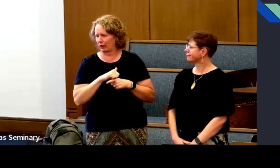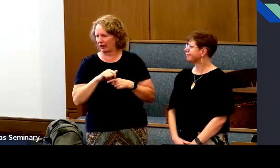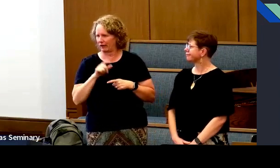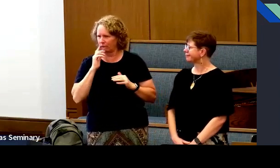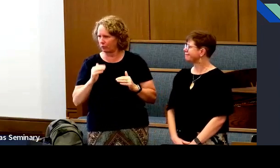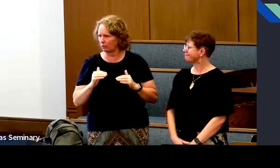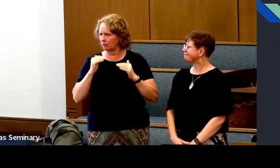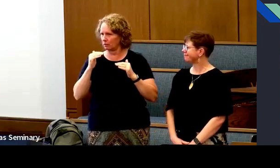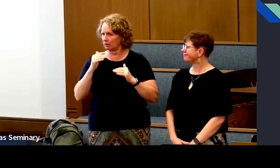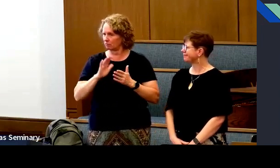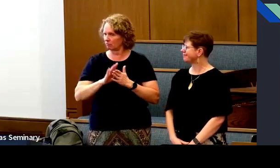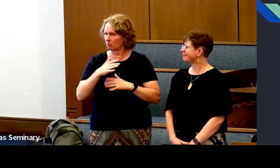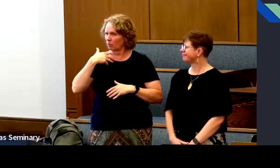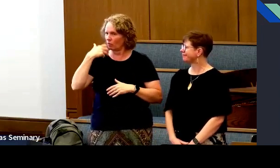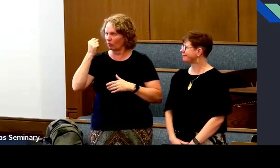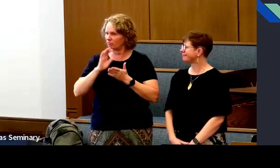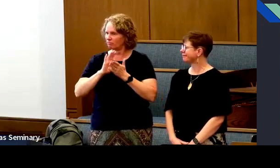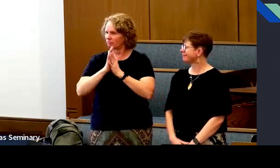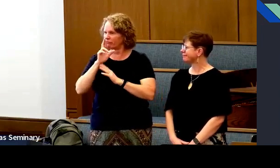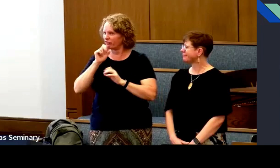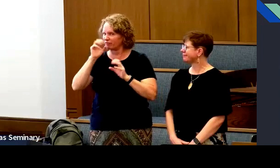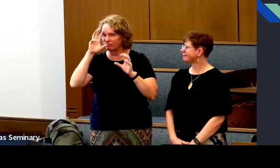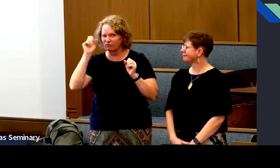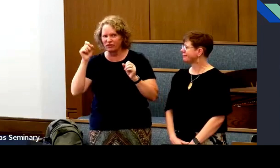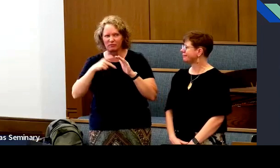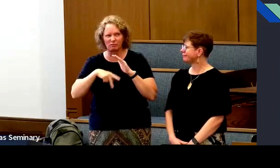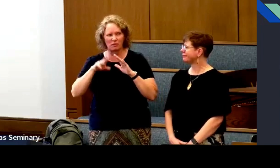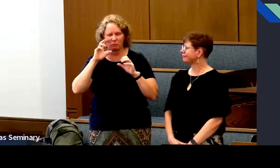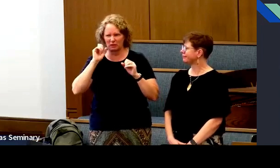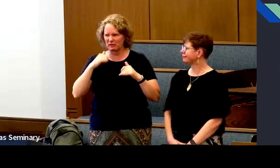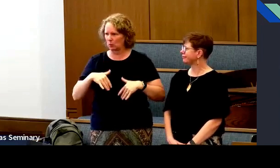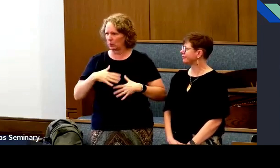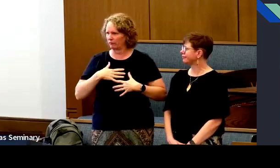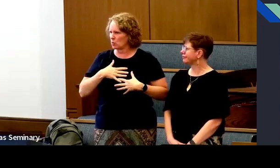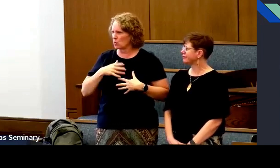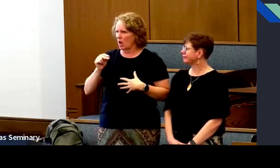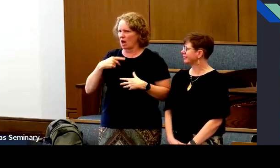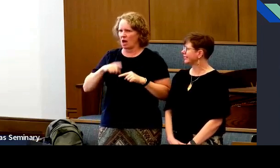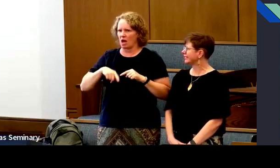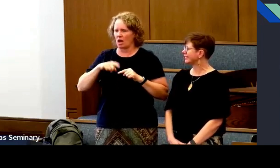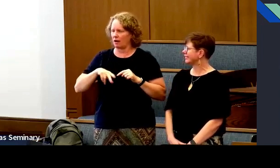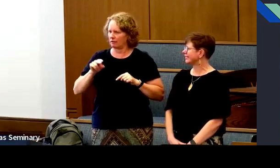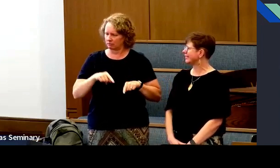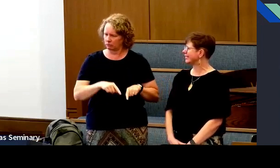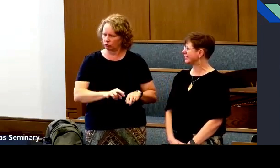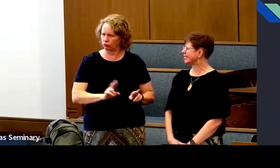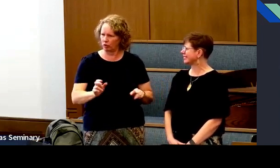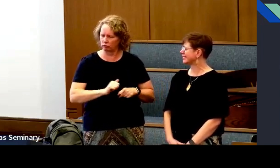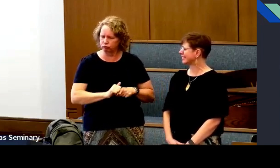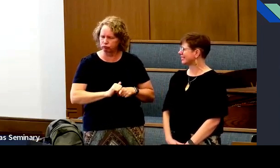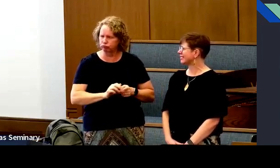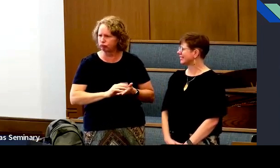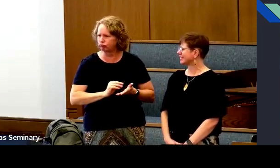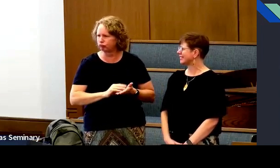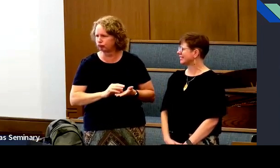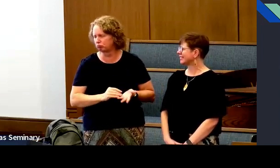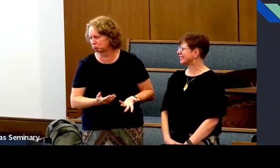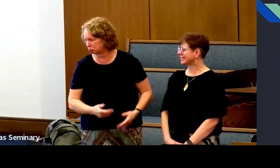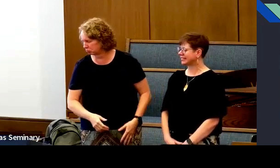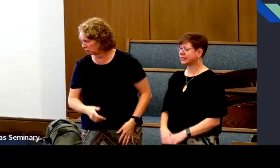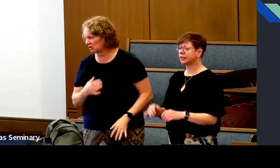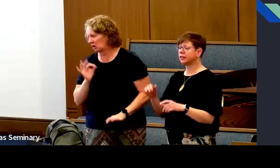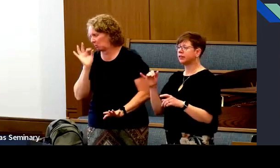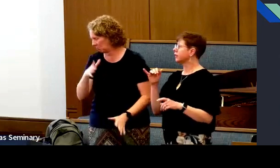And I think that's awesome that we can train them as they grow, you know, in primary,